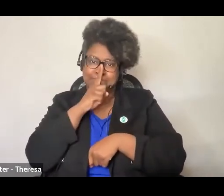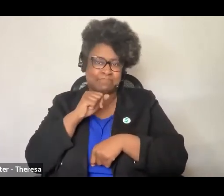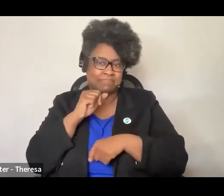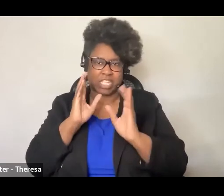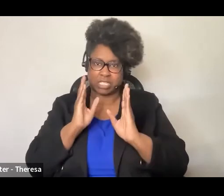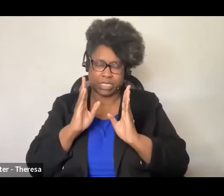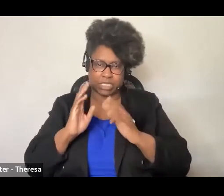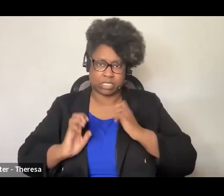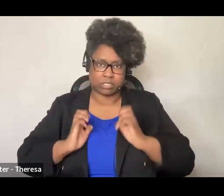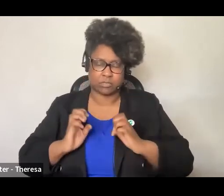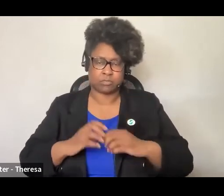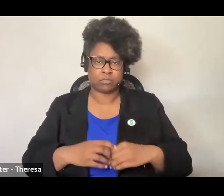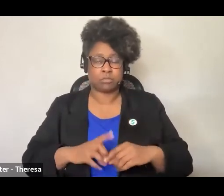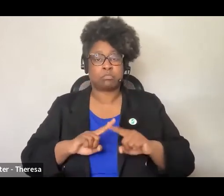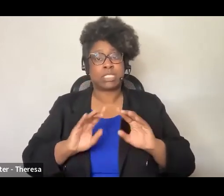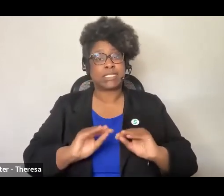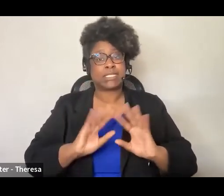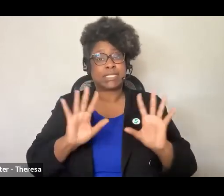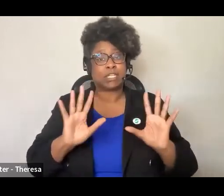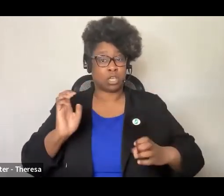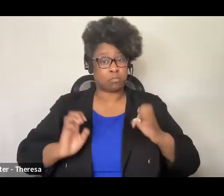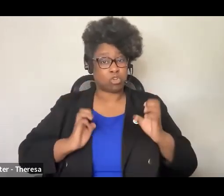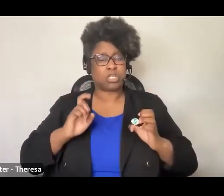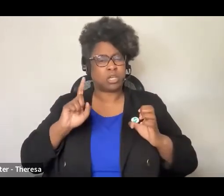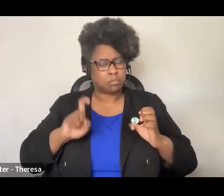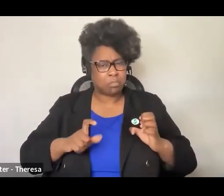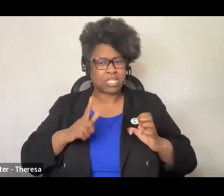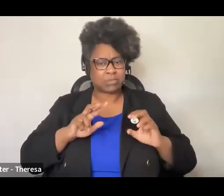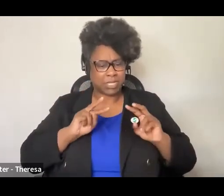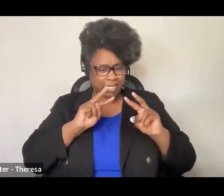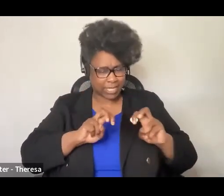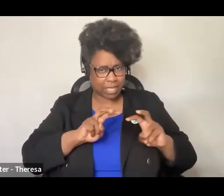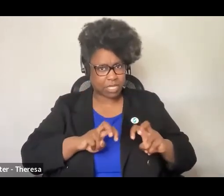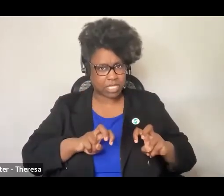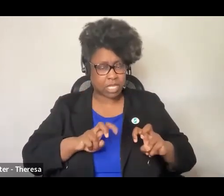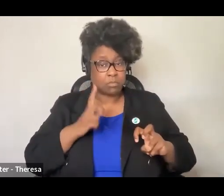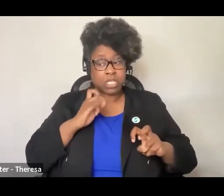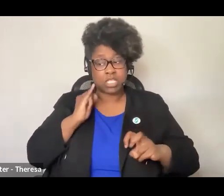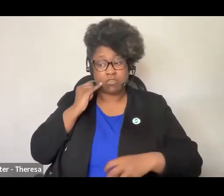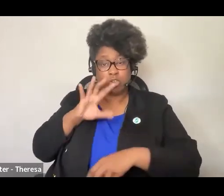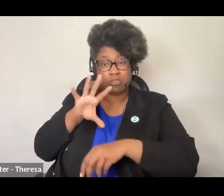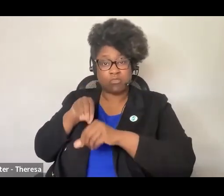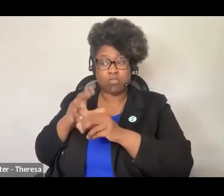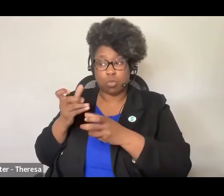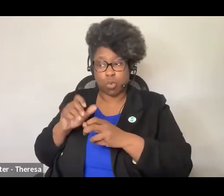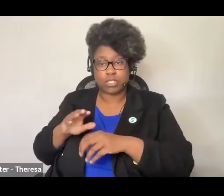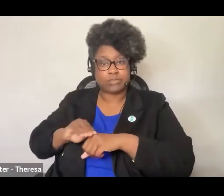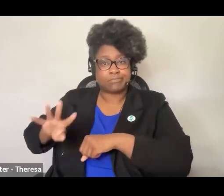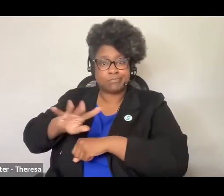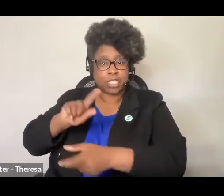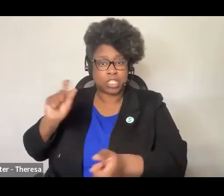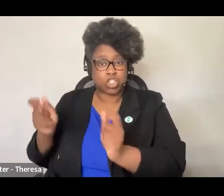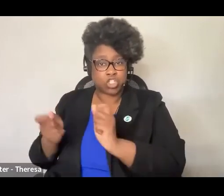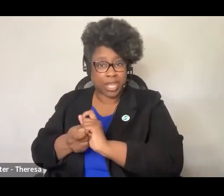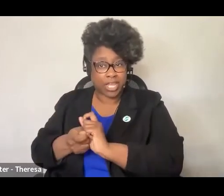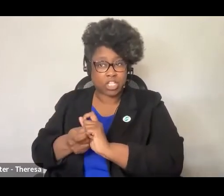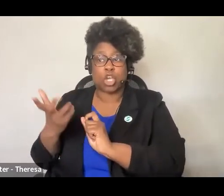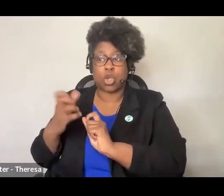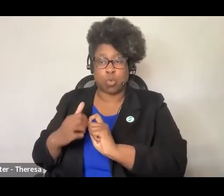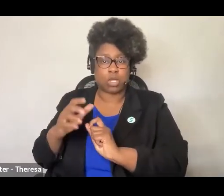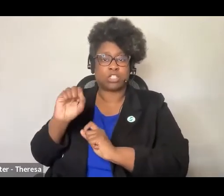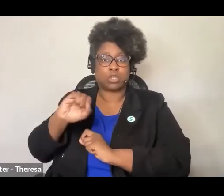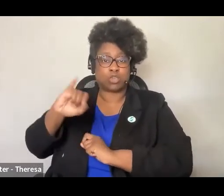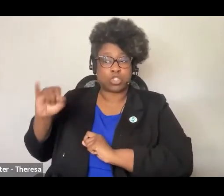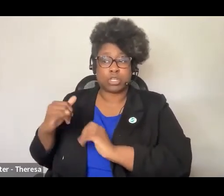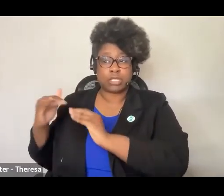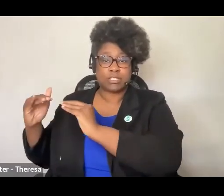Meanwhile, it is clear that emotions must be examined as engaging in change, particularly change-oriented towards social justice, involves